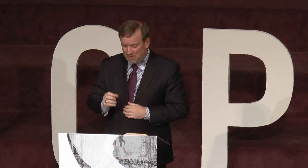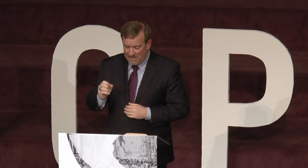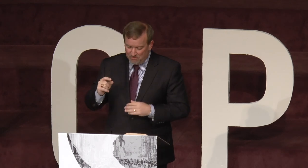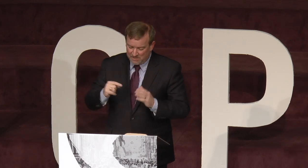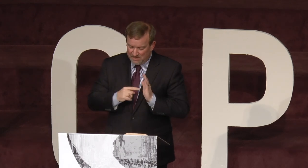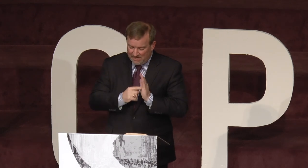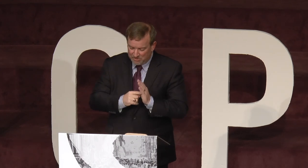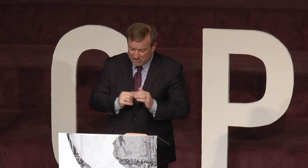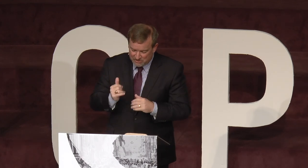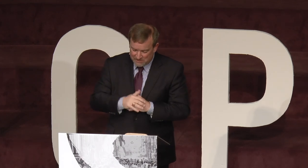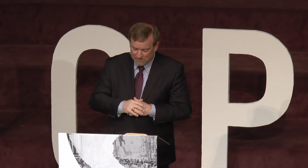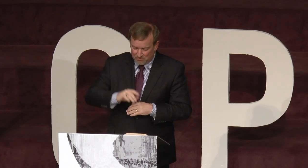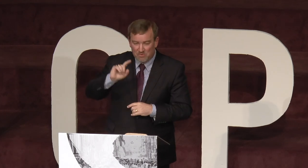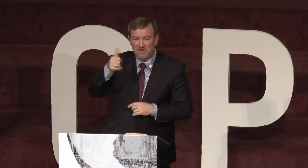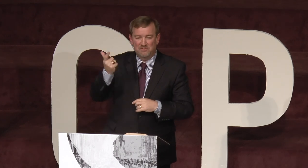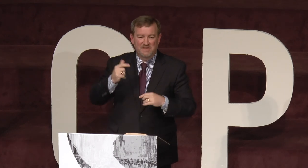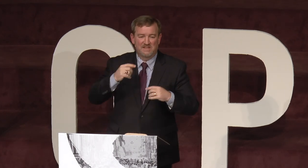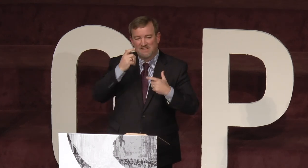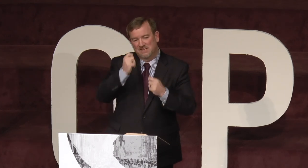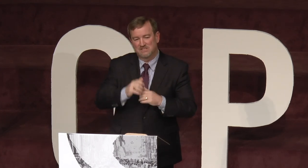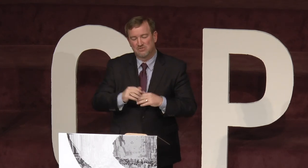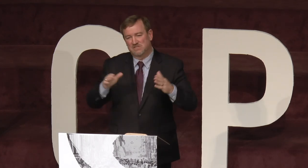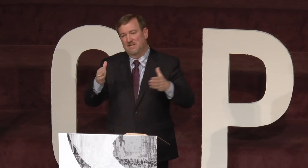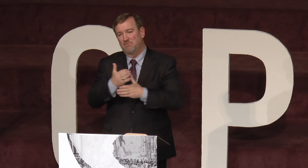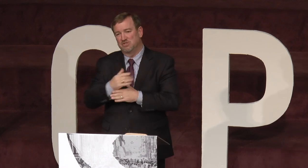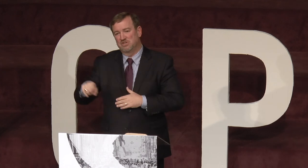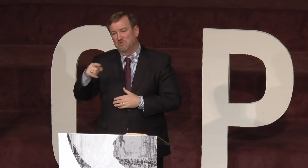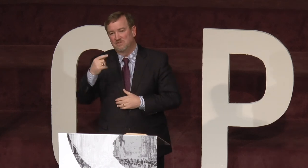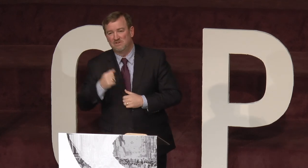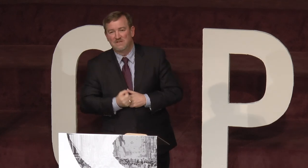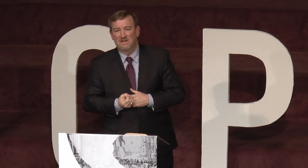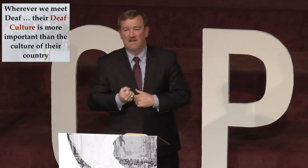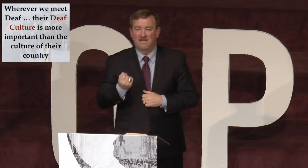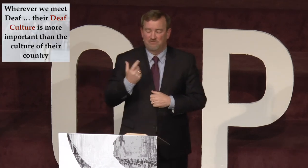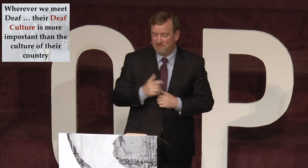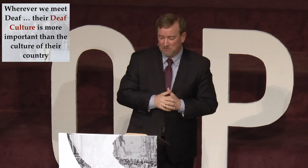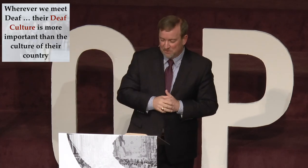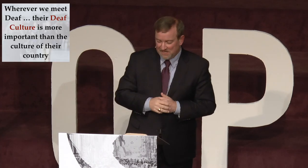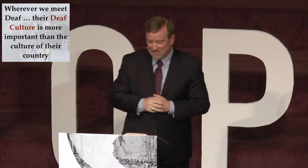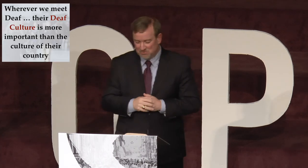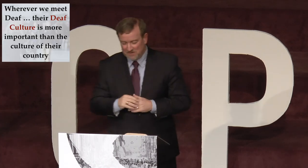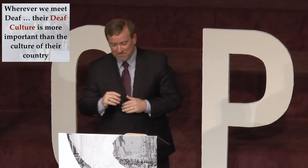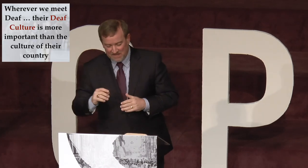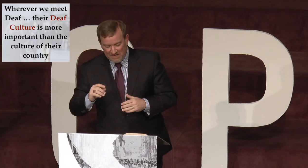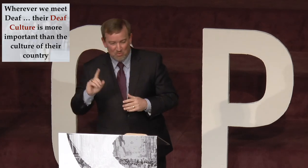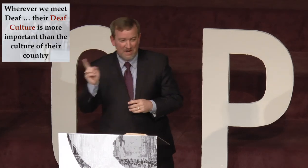I want to show you something. One other thing that I think is interesting, and I want to share with you, if you'll put that next one up. Wherever